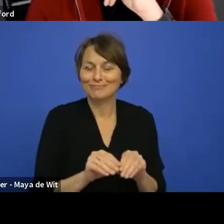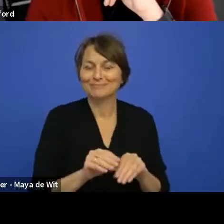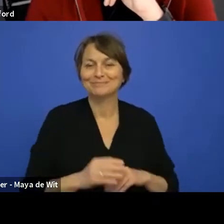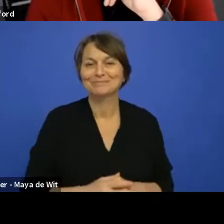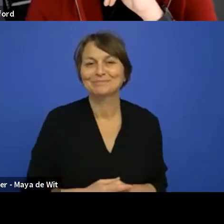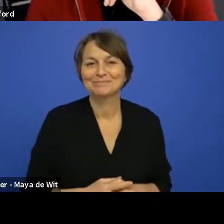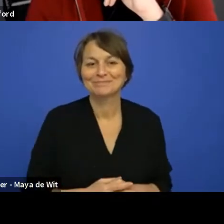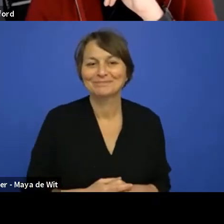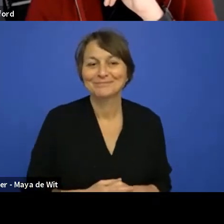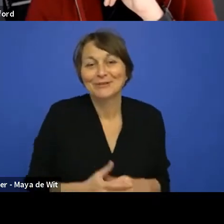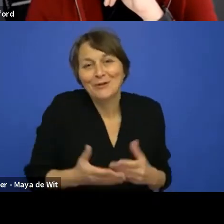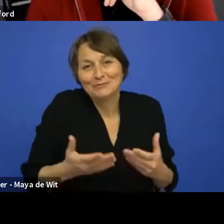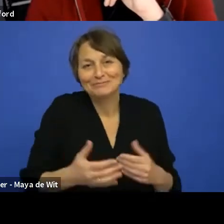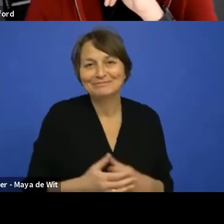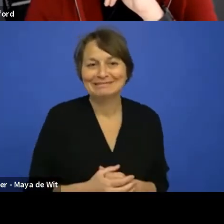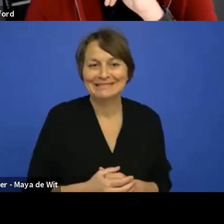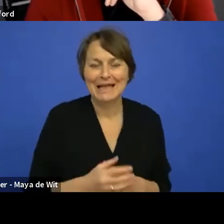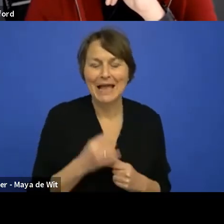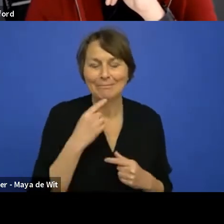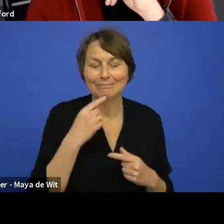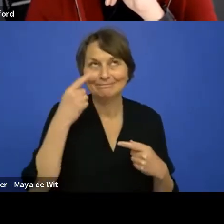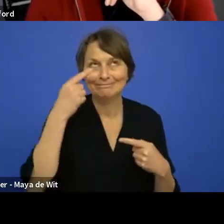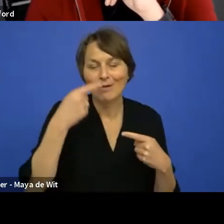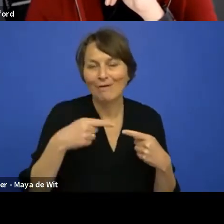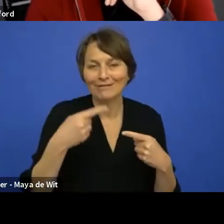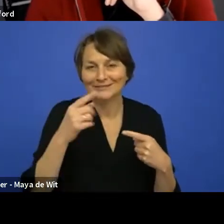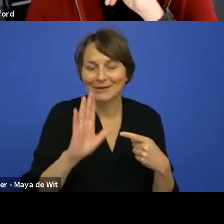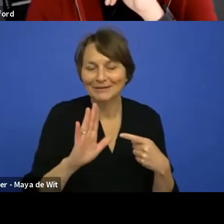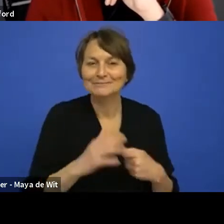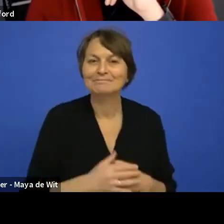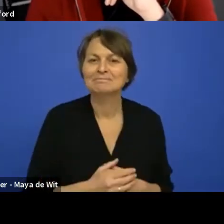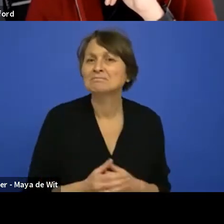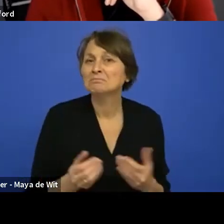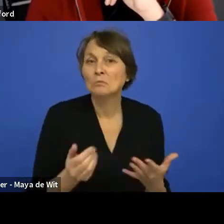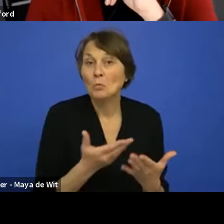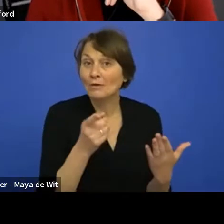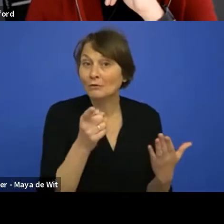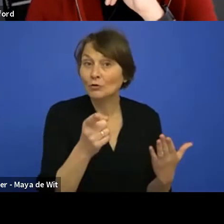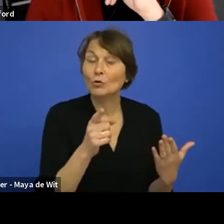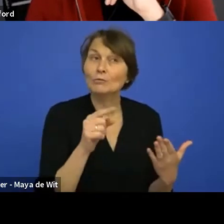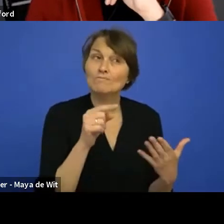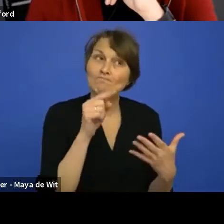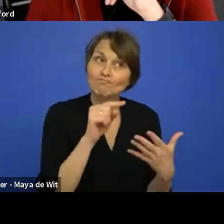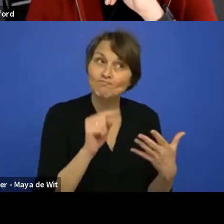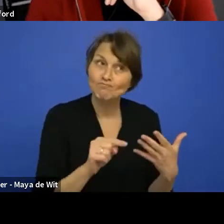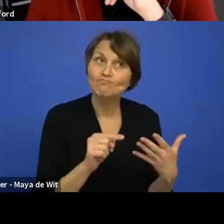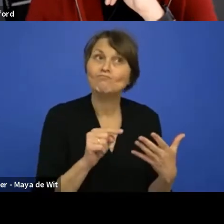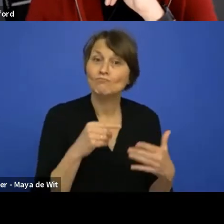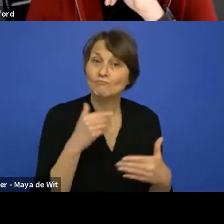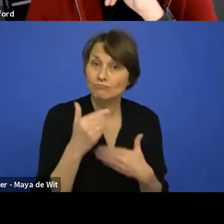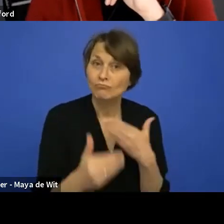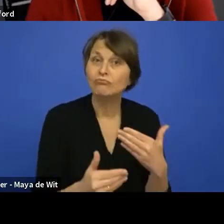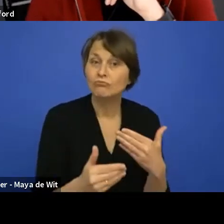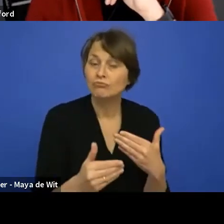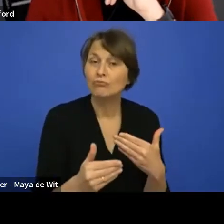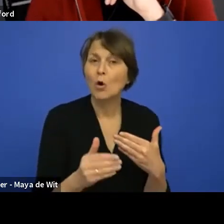sorry, I got lost, but whatever is, uh, whatever you need to do, but you will, you won't have to care about